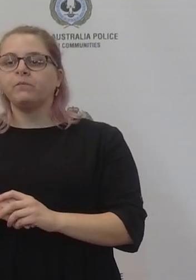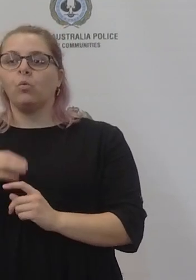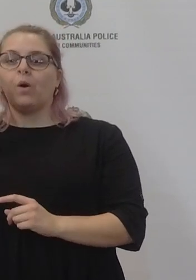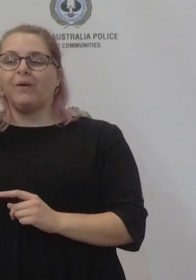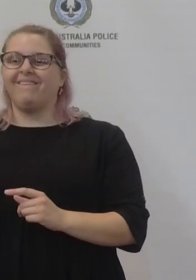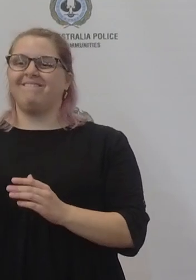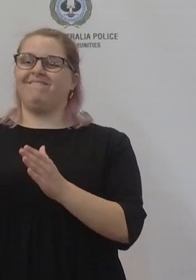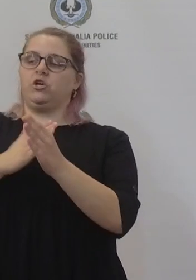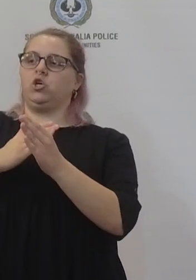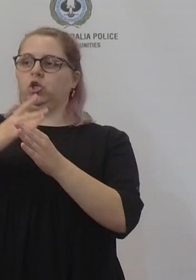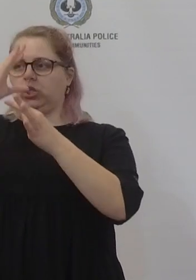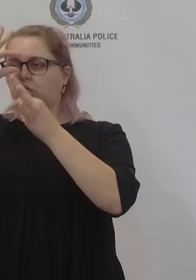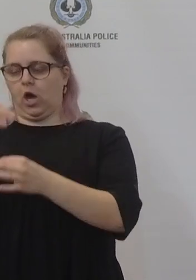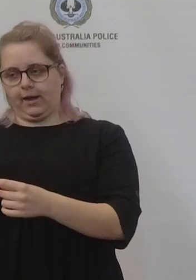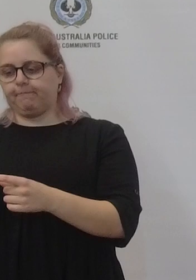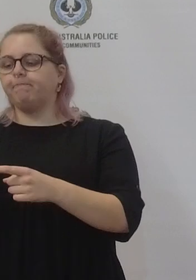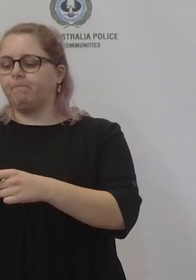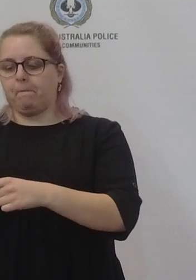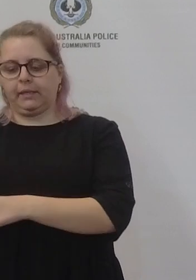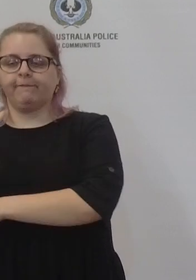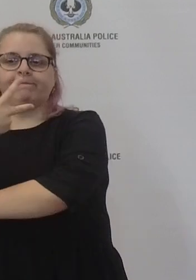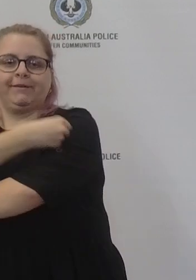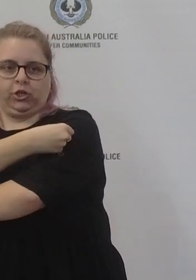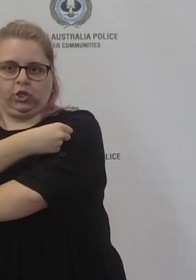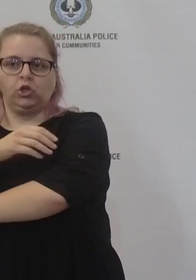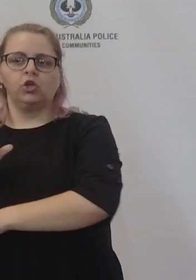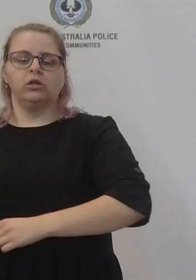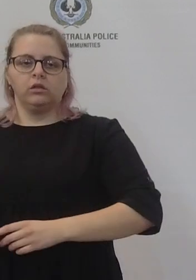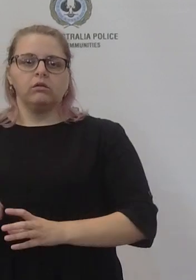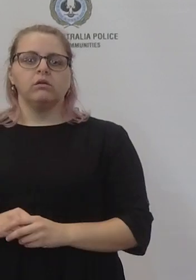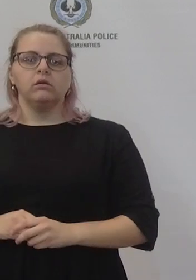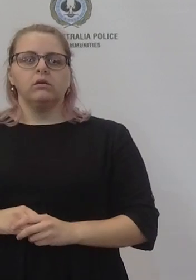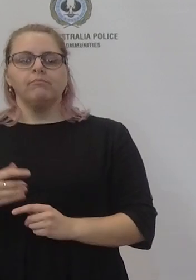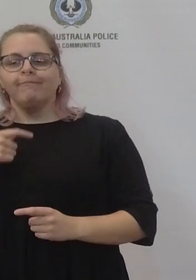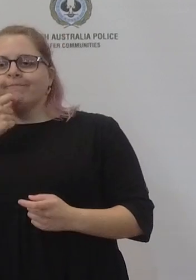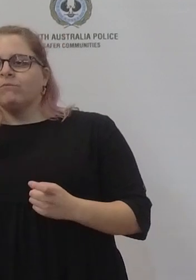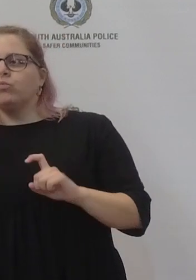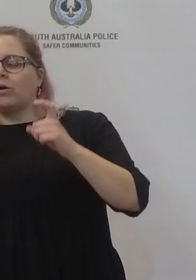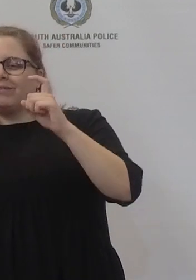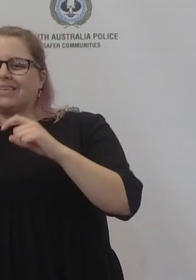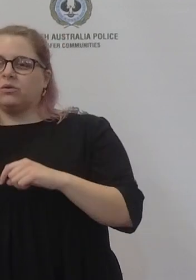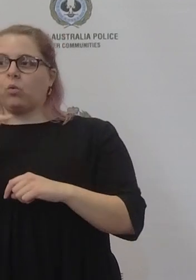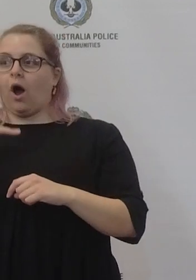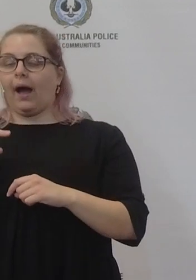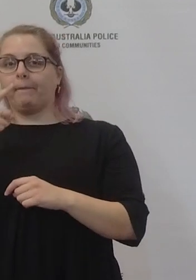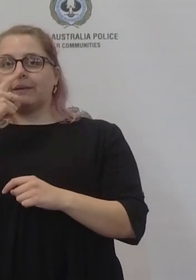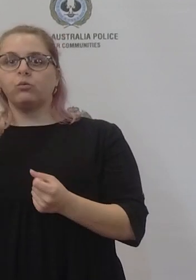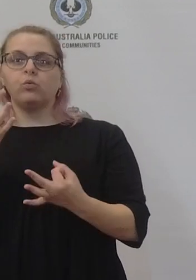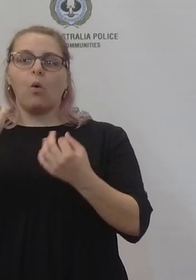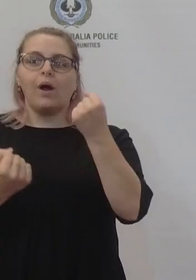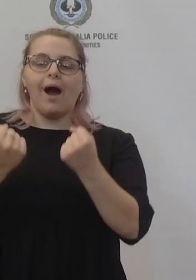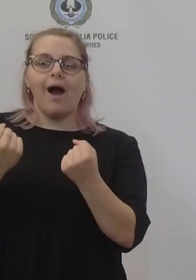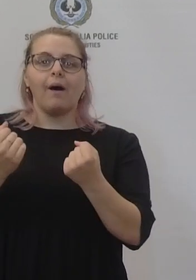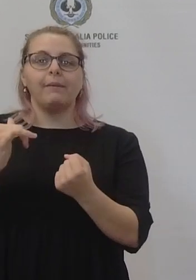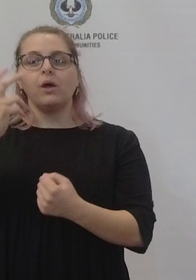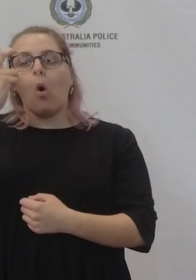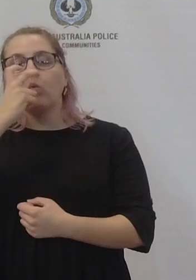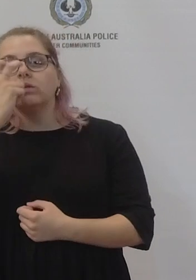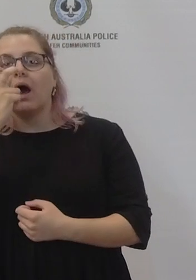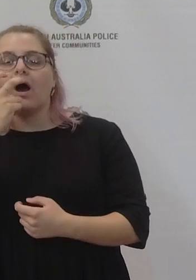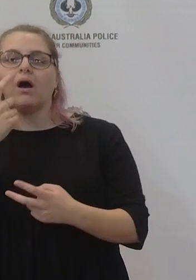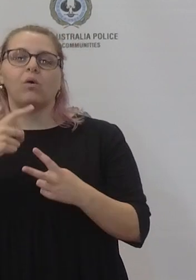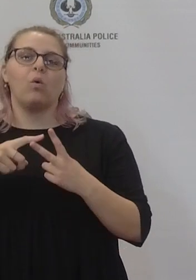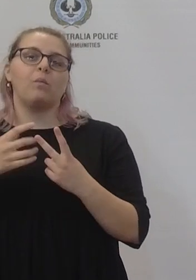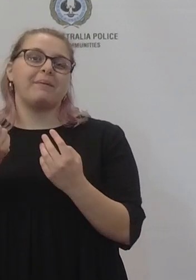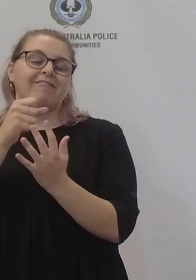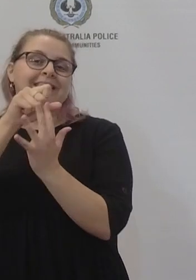have their own transport so we're using needed to use public transport and that might be because they're older or because they had some